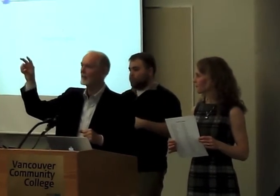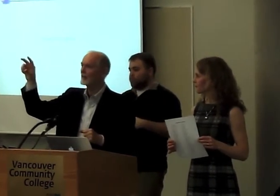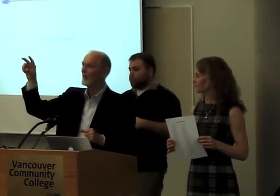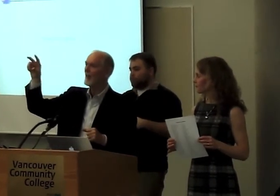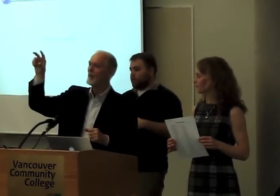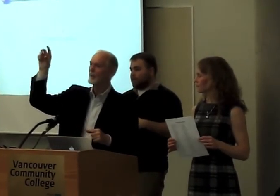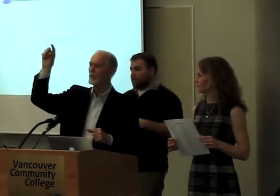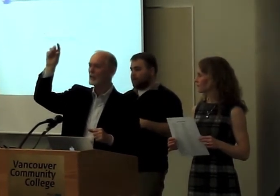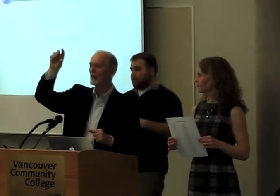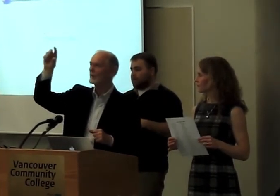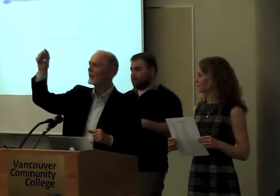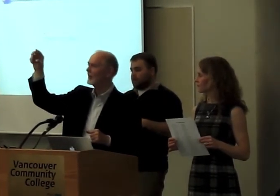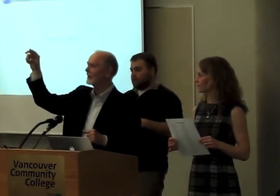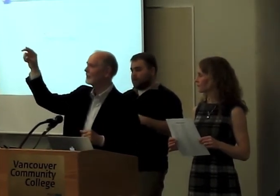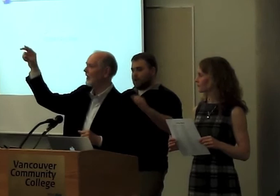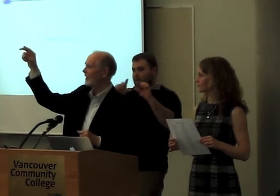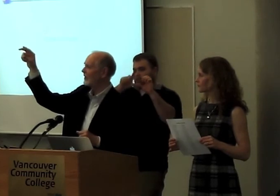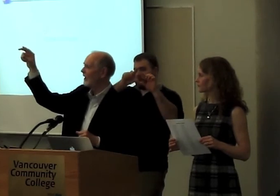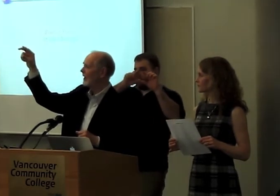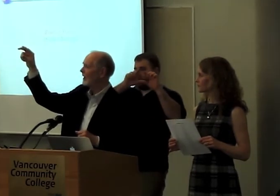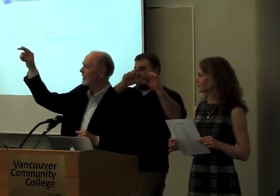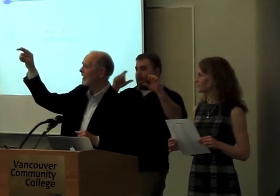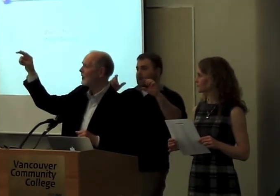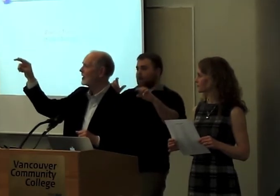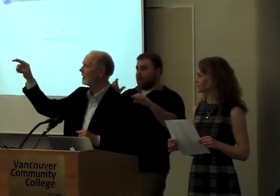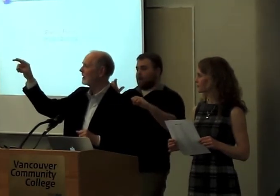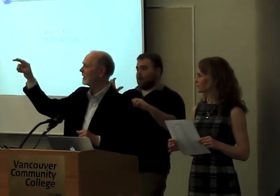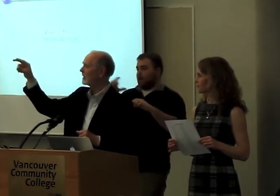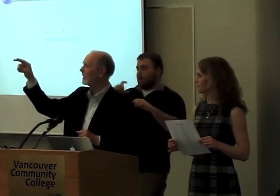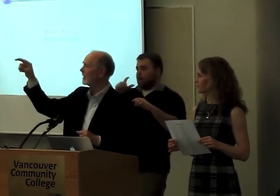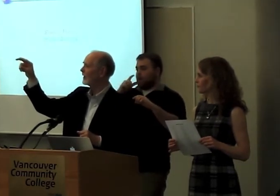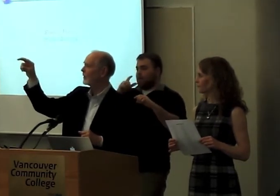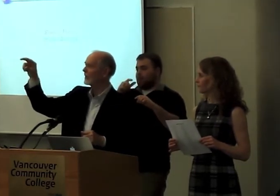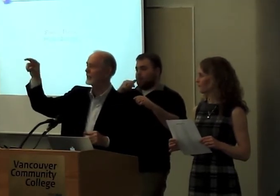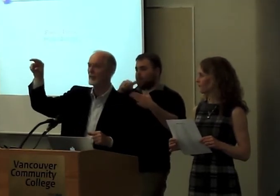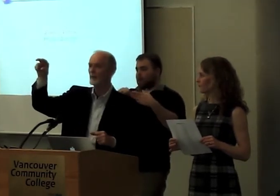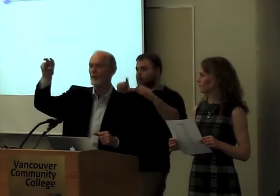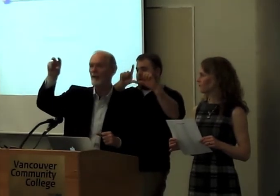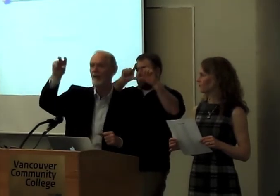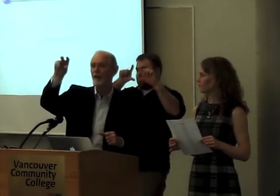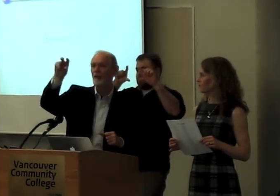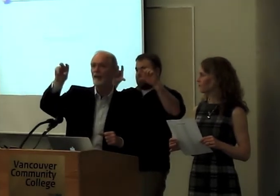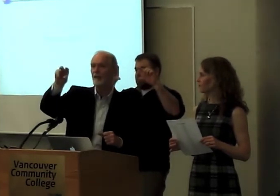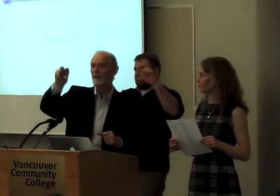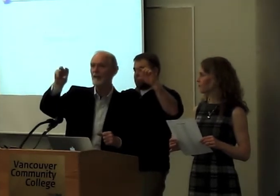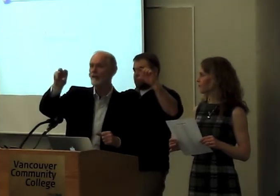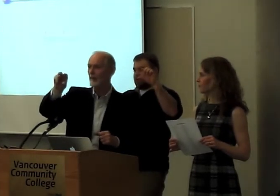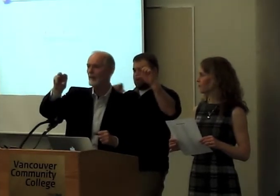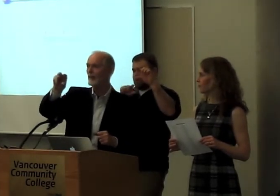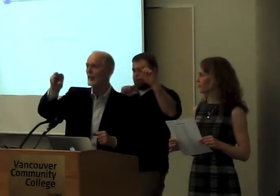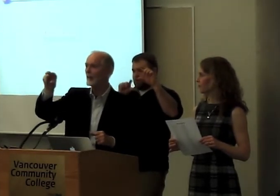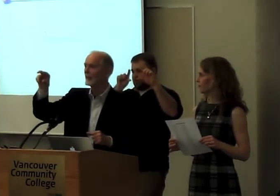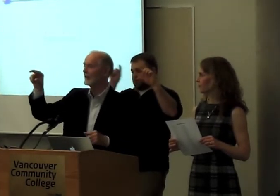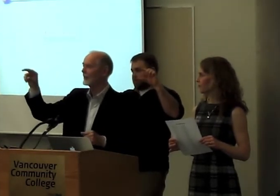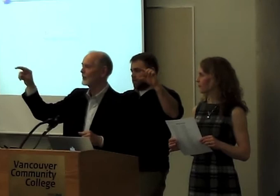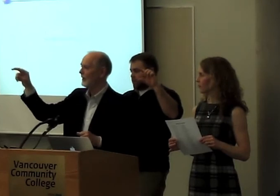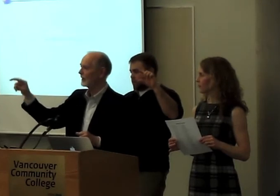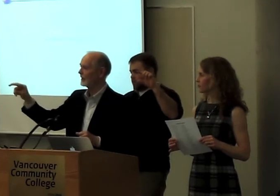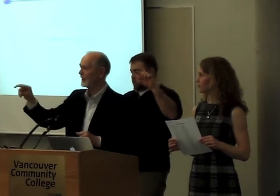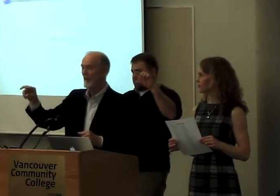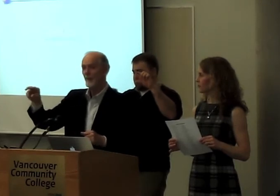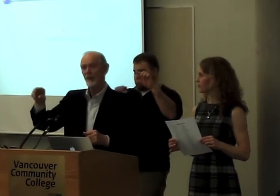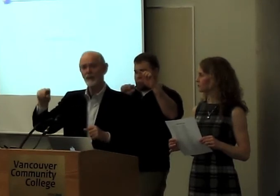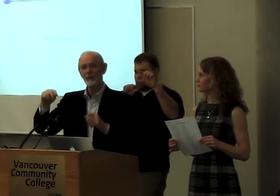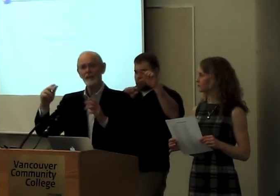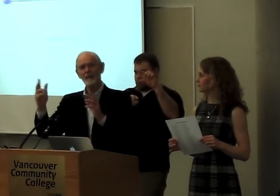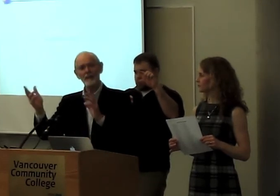is, capital letters that would start at one end of the page. And then they'd go down to the next line and go across this way. And then down another line and then this